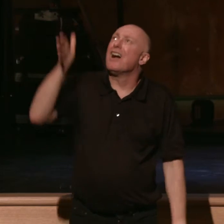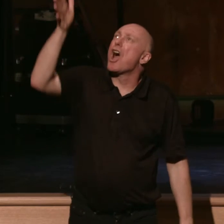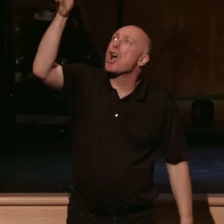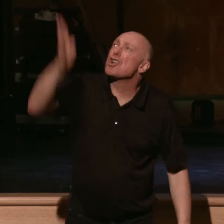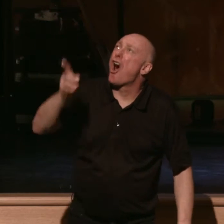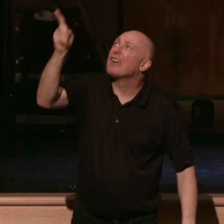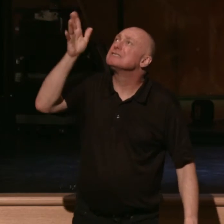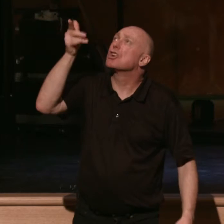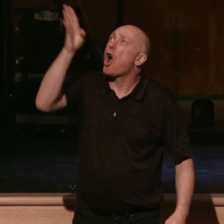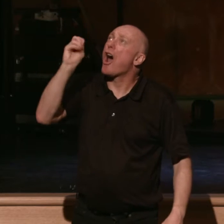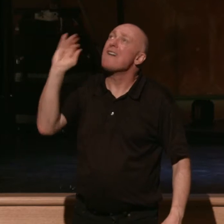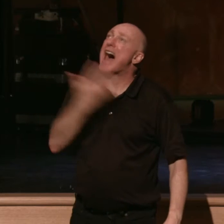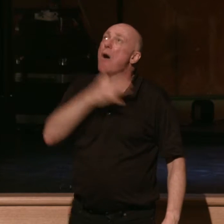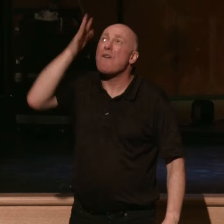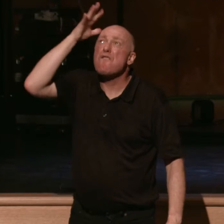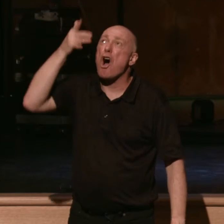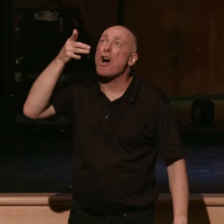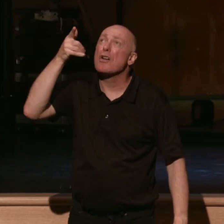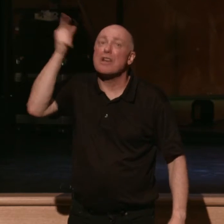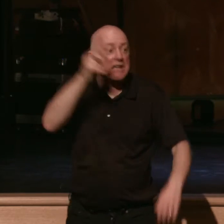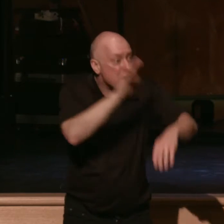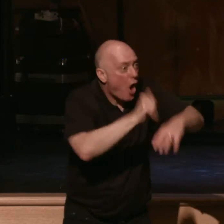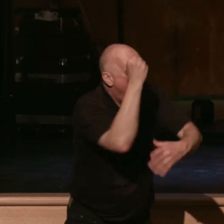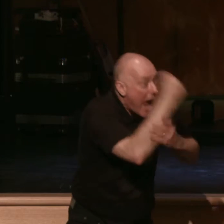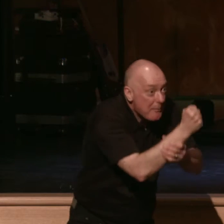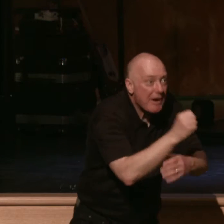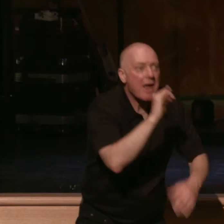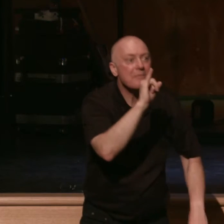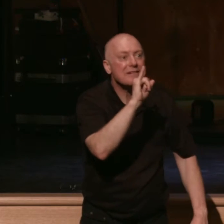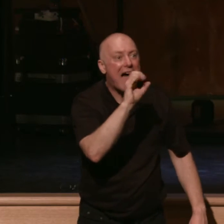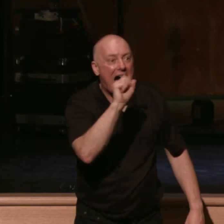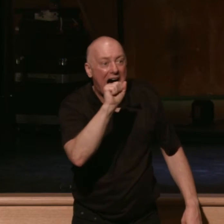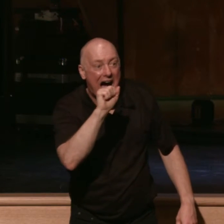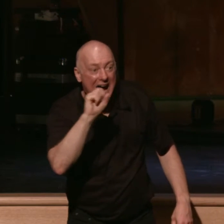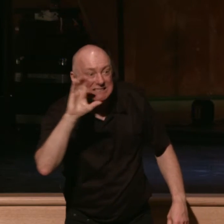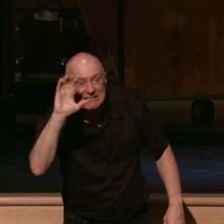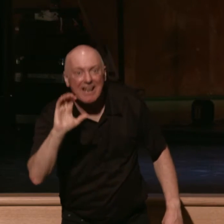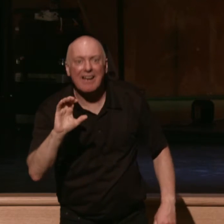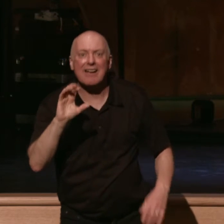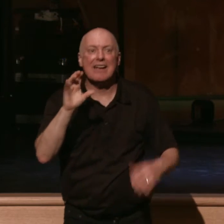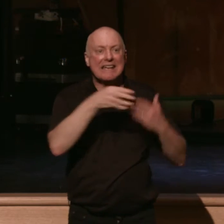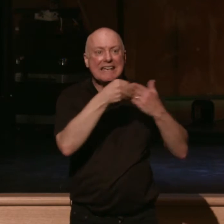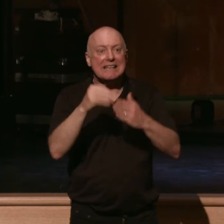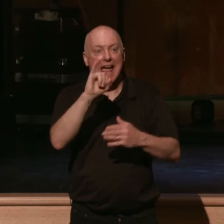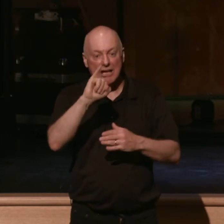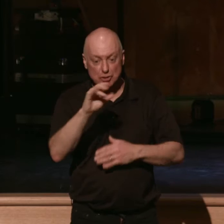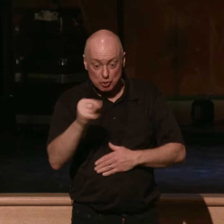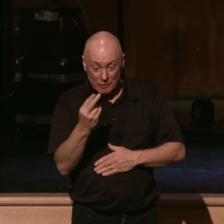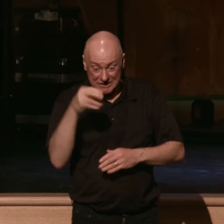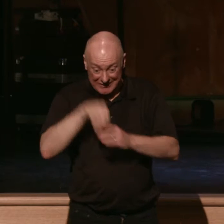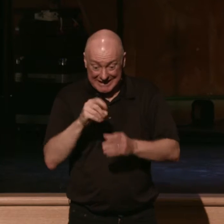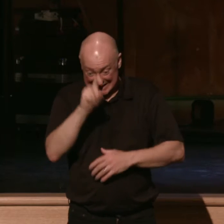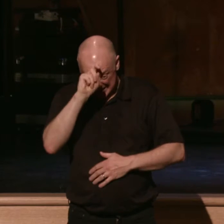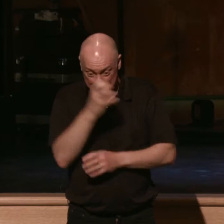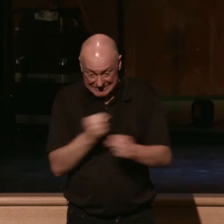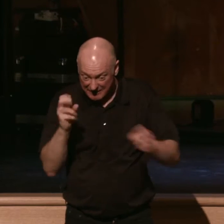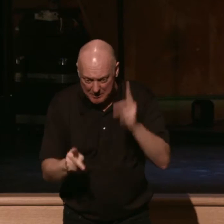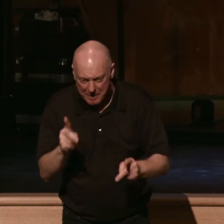fathers. He's the one who called Abraham. He's the one who called Isaac. He's the one who led Joseph into Egypt to save his people. Moses understands this.